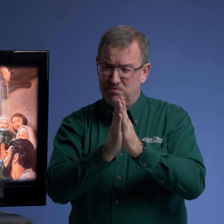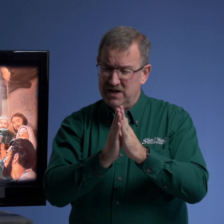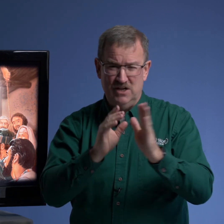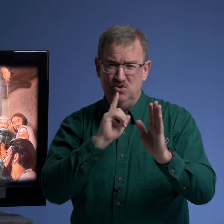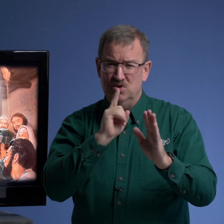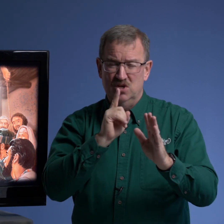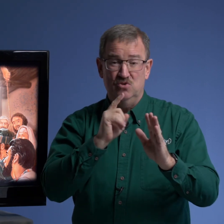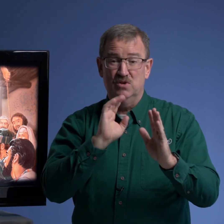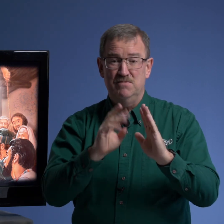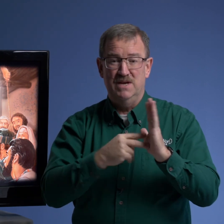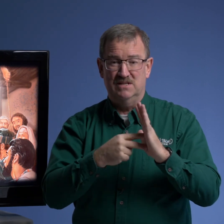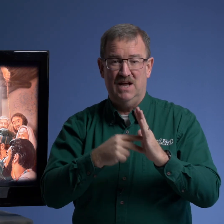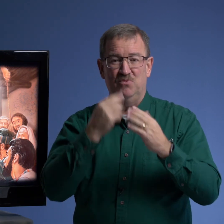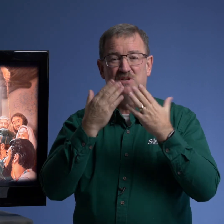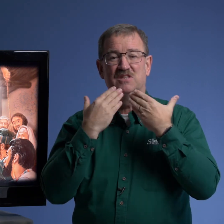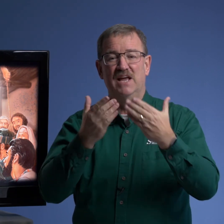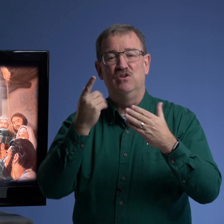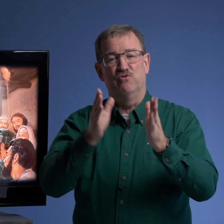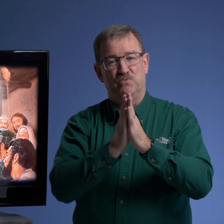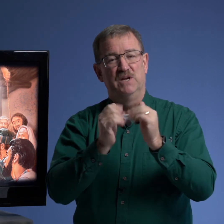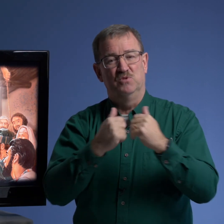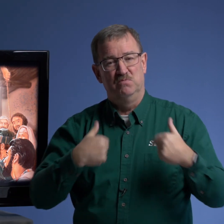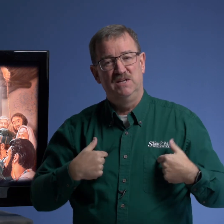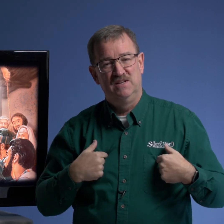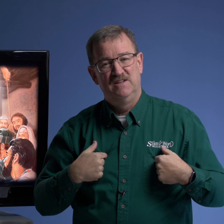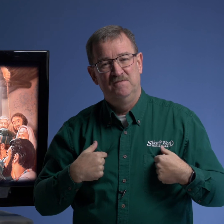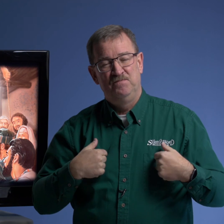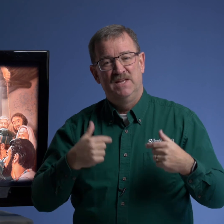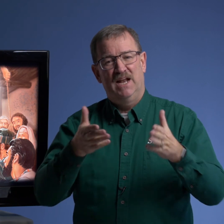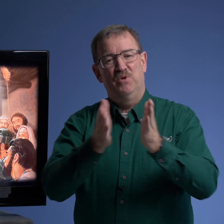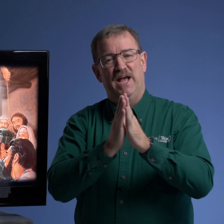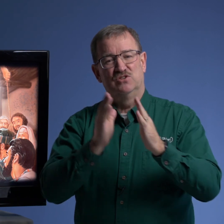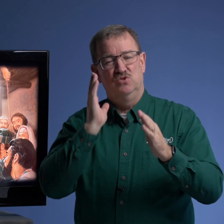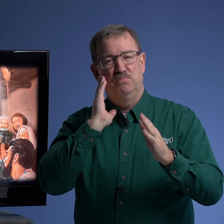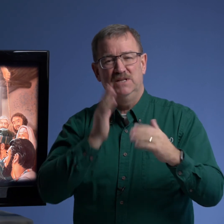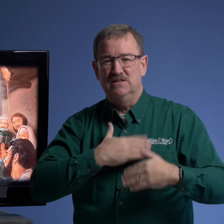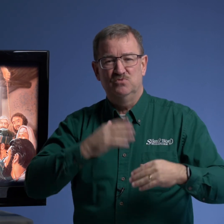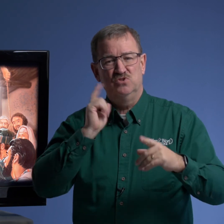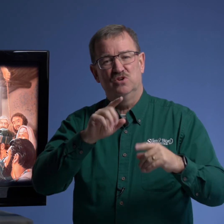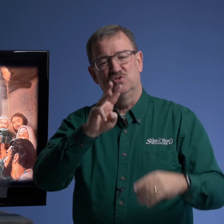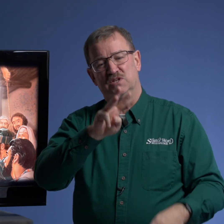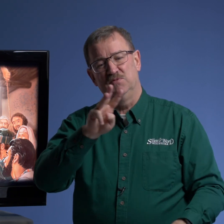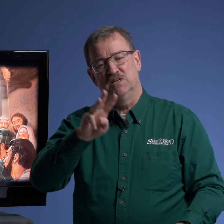prayed and you you really meant it i want to thank you for praying with me i want to ask you please would you go to www